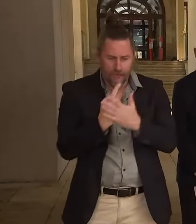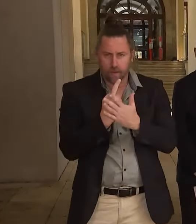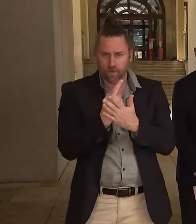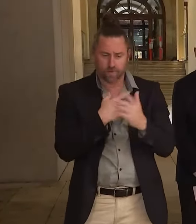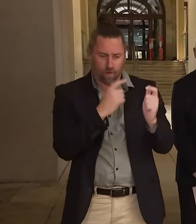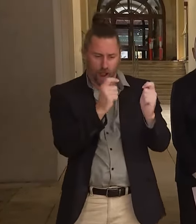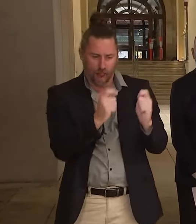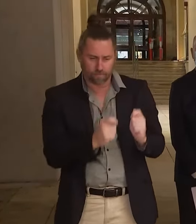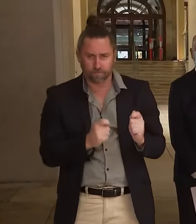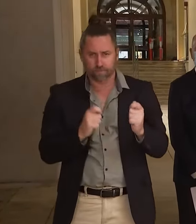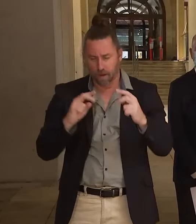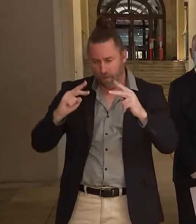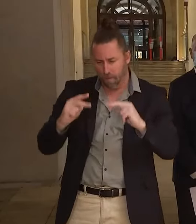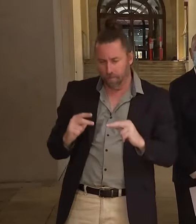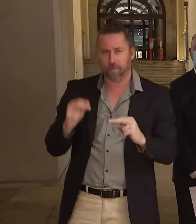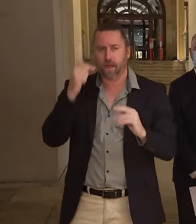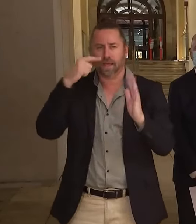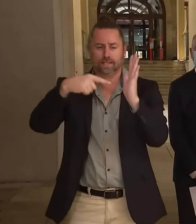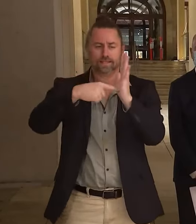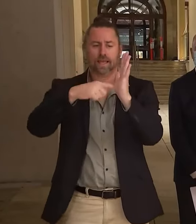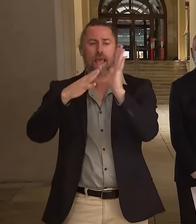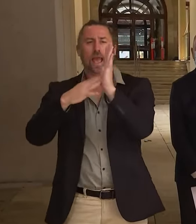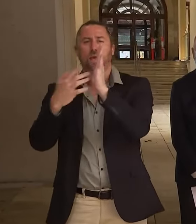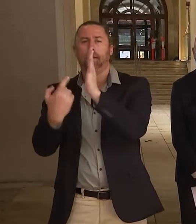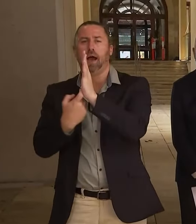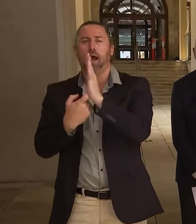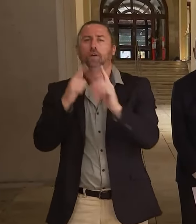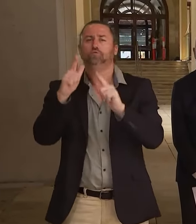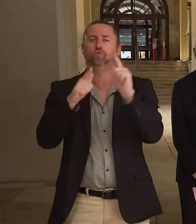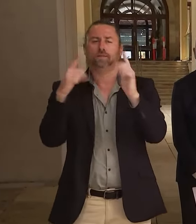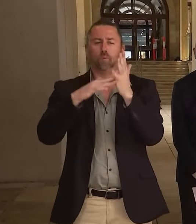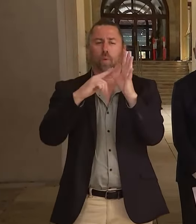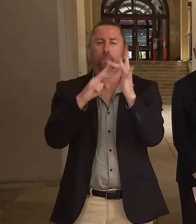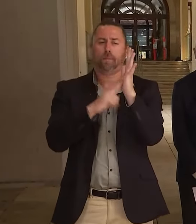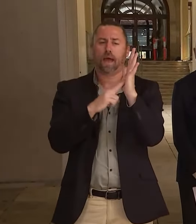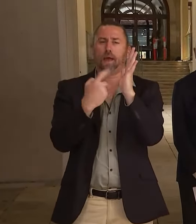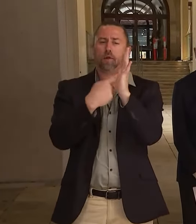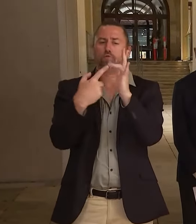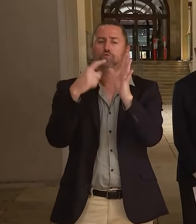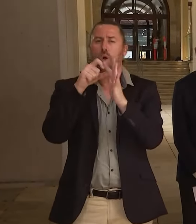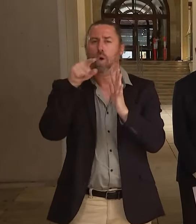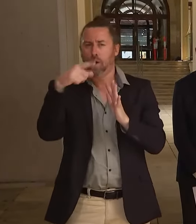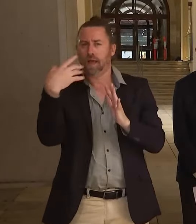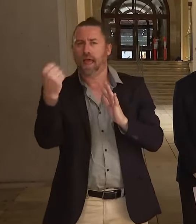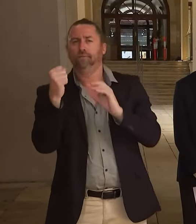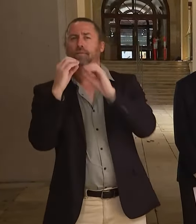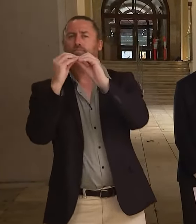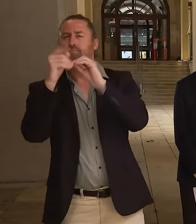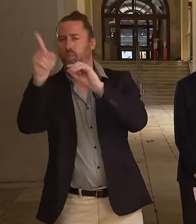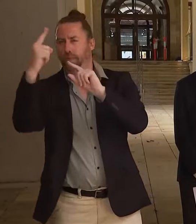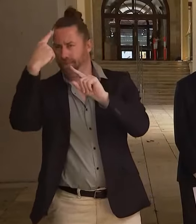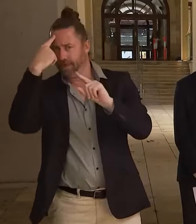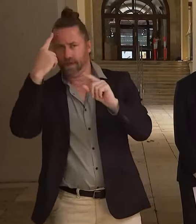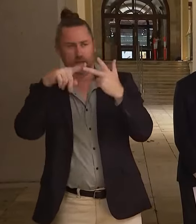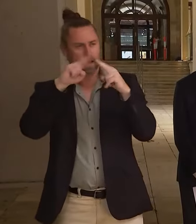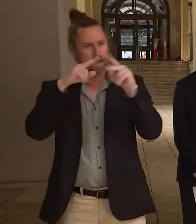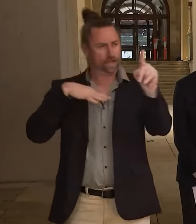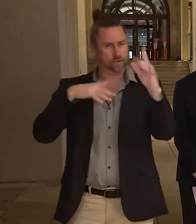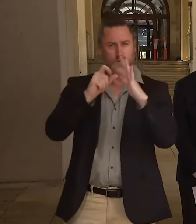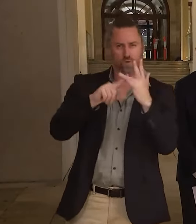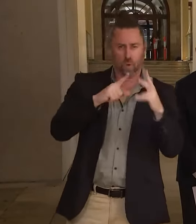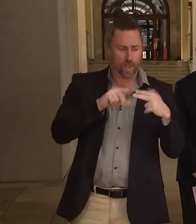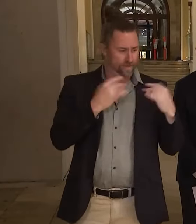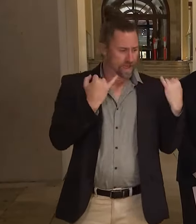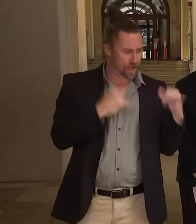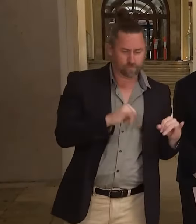time. know Transport and Main Roads are talking with the stakeholders around these plans, what that might look like, what the triggers would